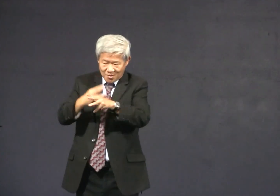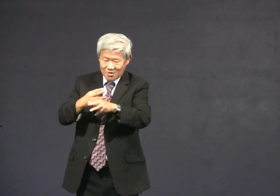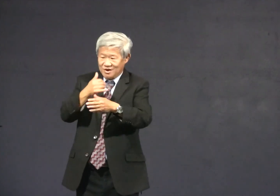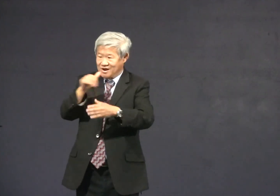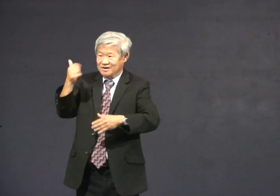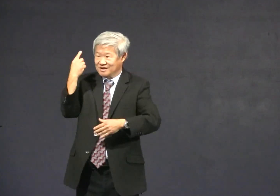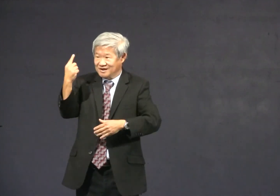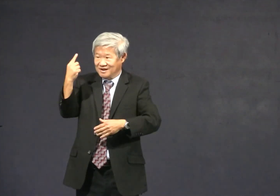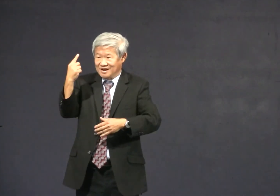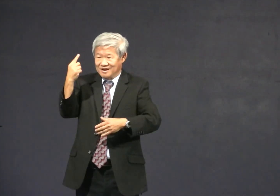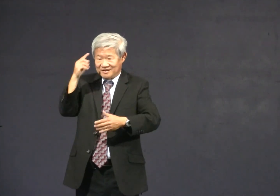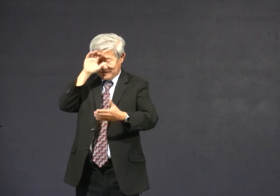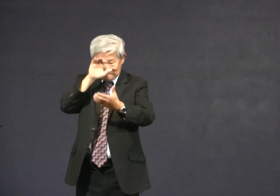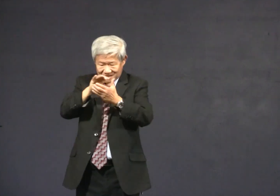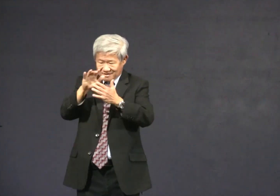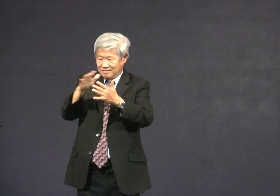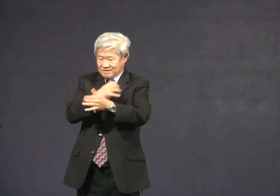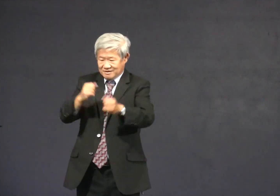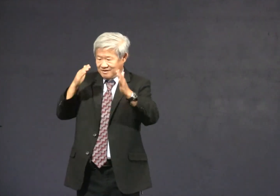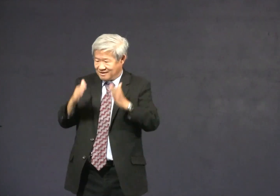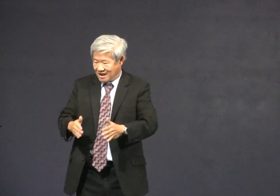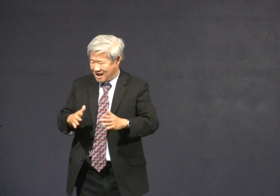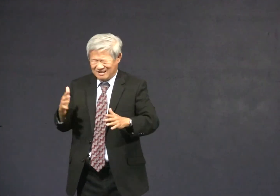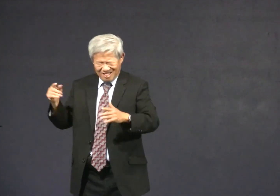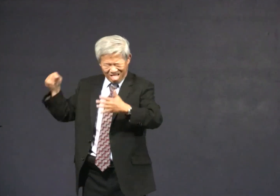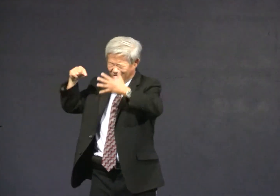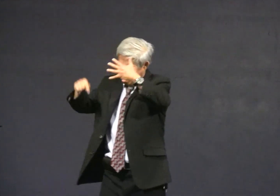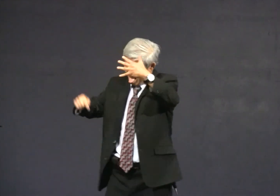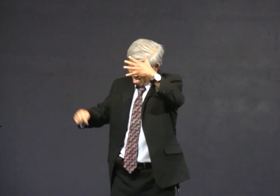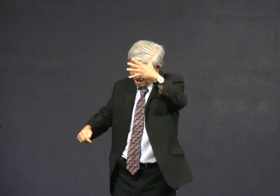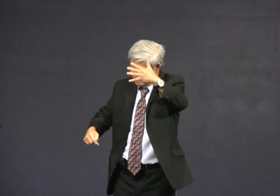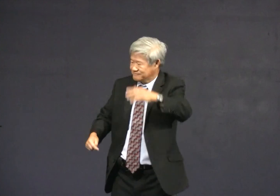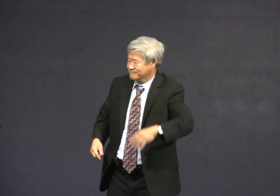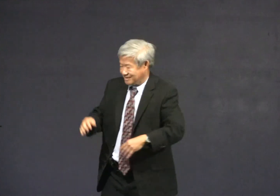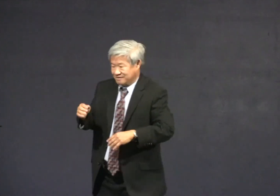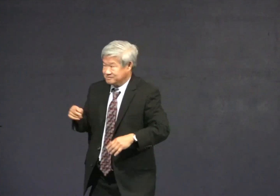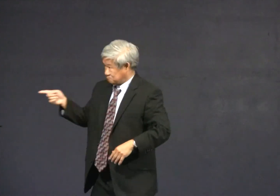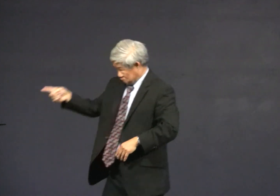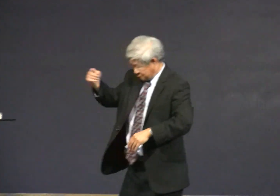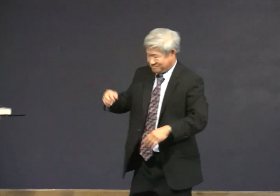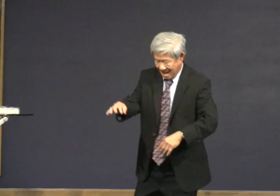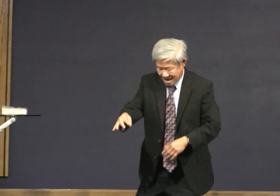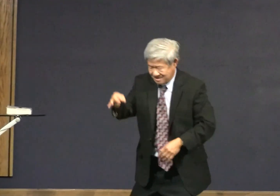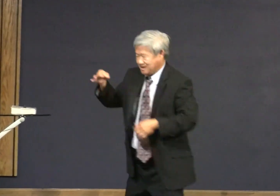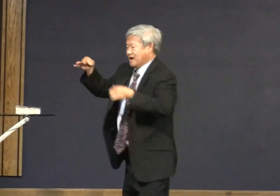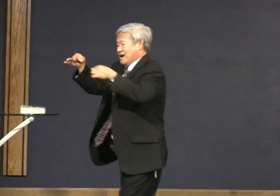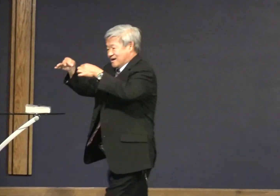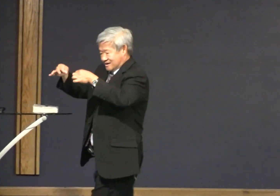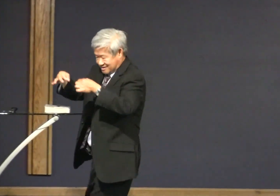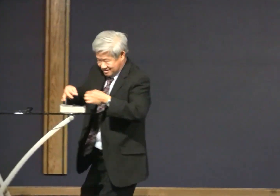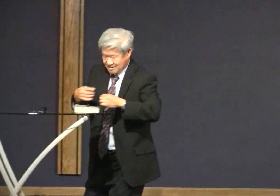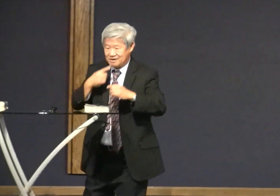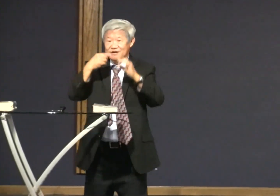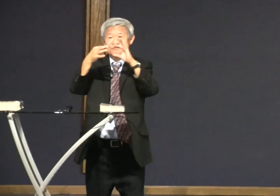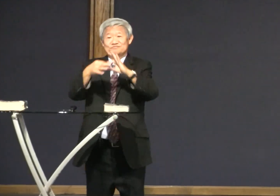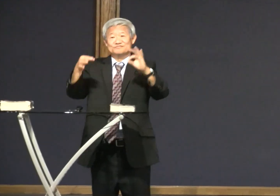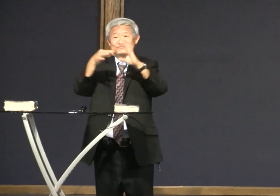for example John 3 16 for God so loved the world that he gave his only begotten son and people can